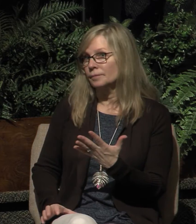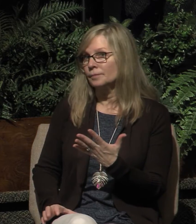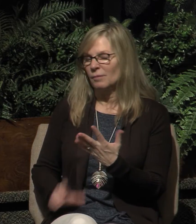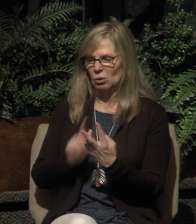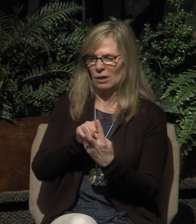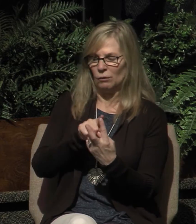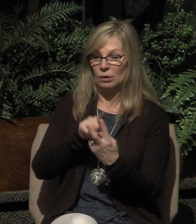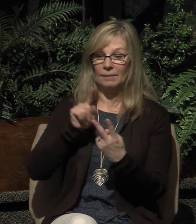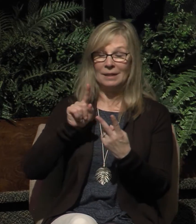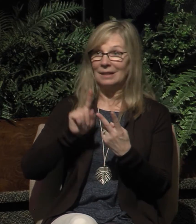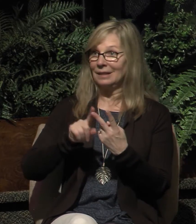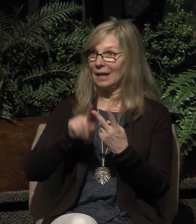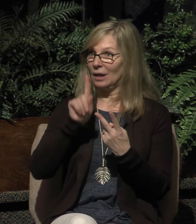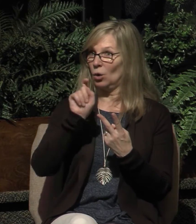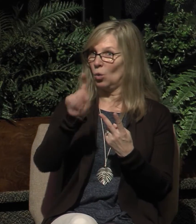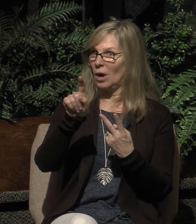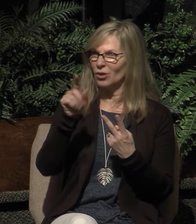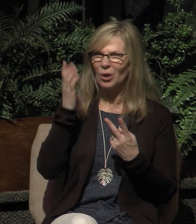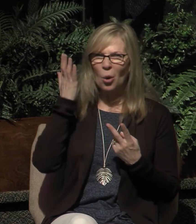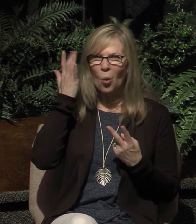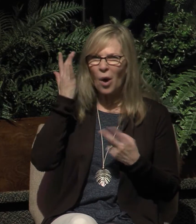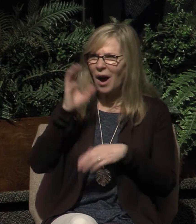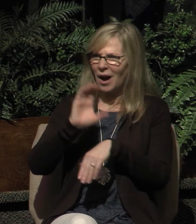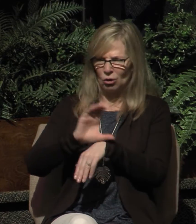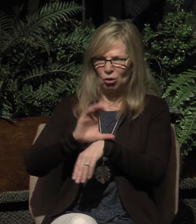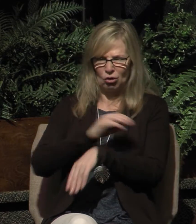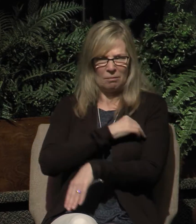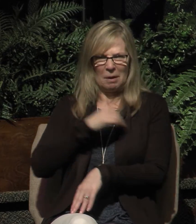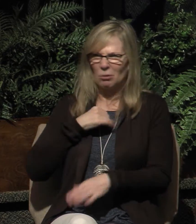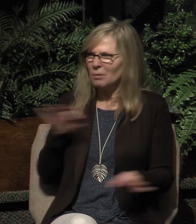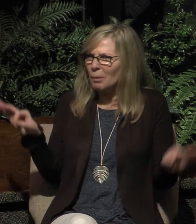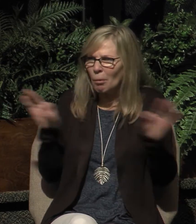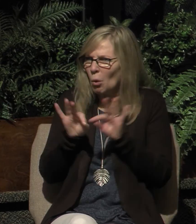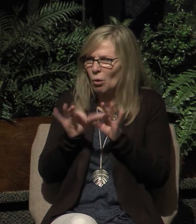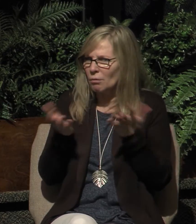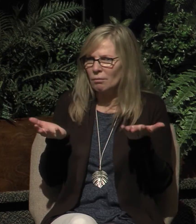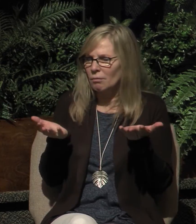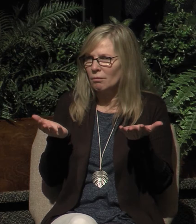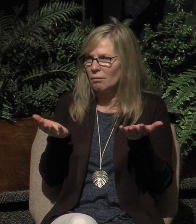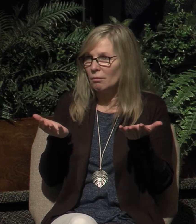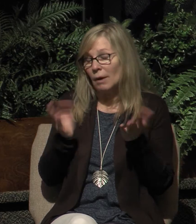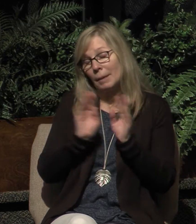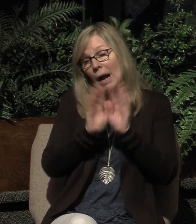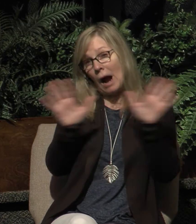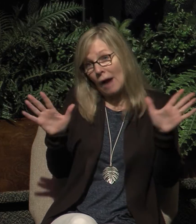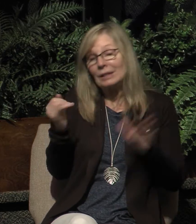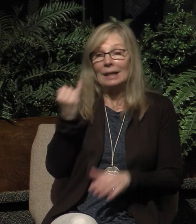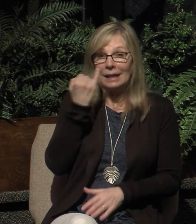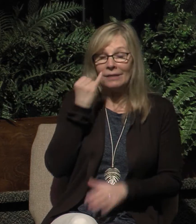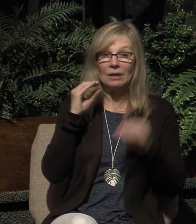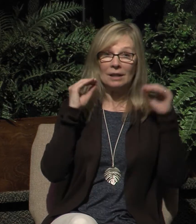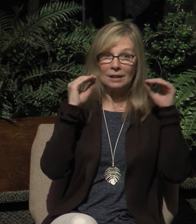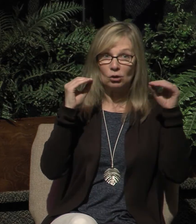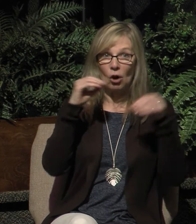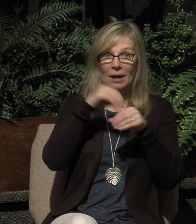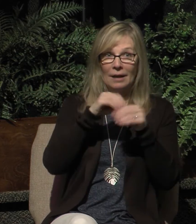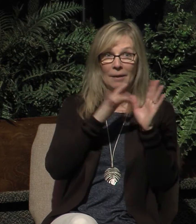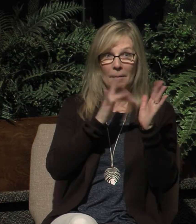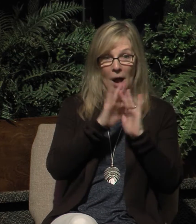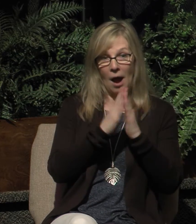important? With the most obvious reason being that if it's taught in the Bible, and it is, then it is a matter of obedience to